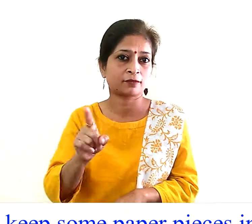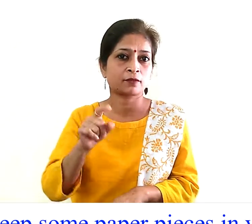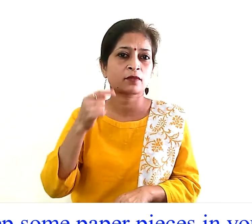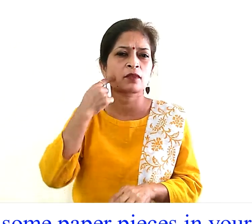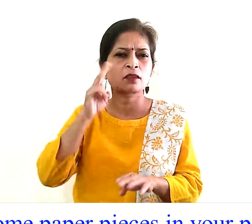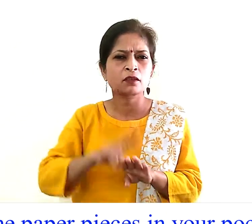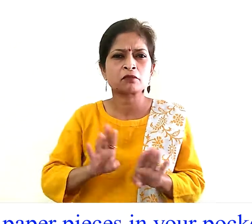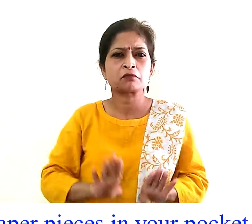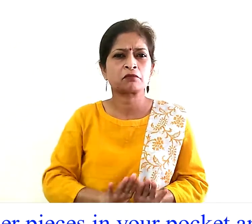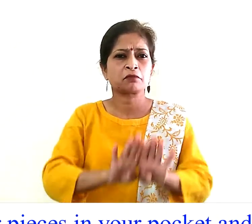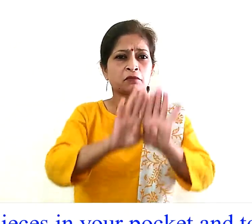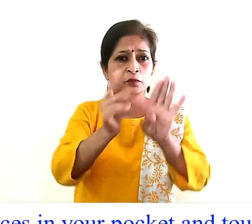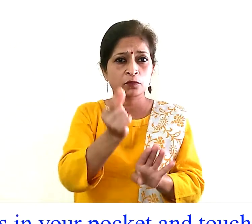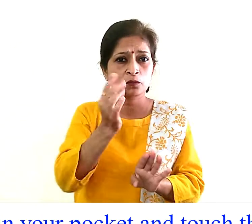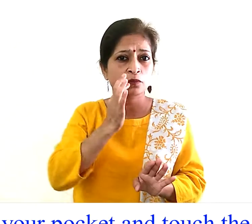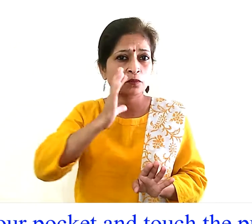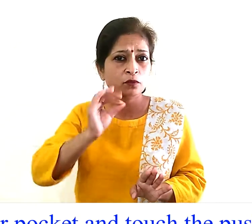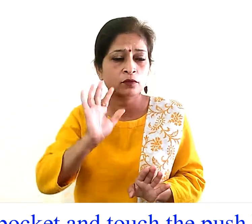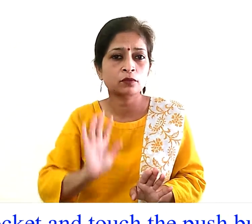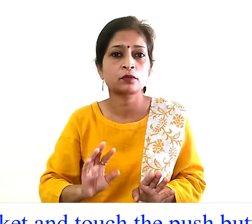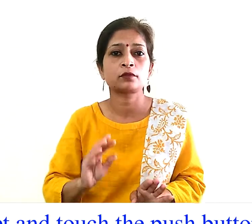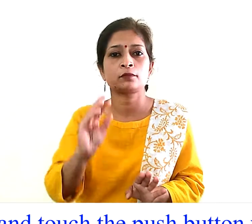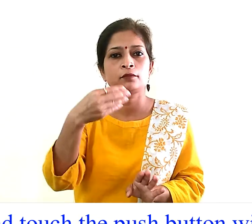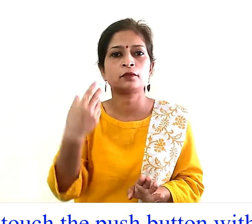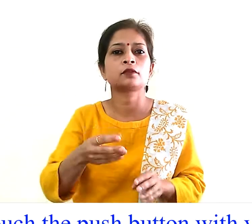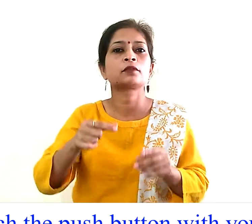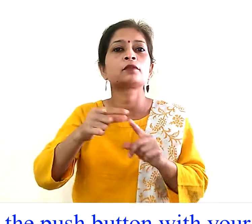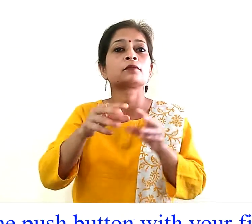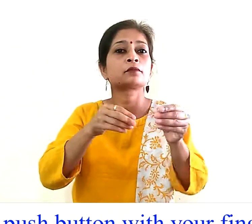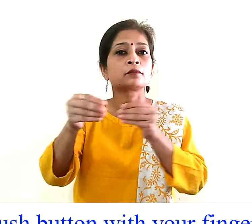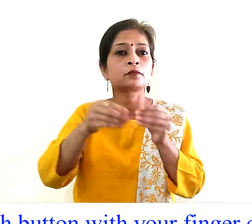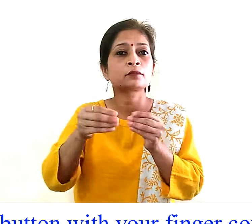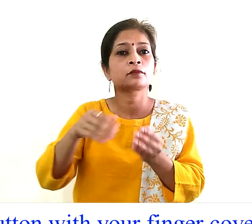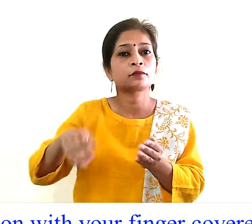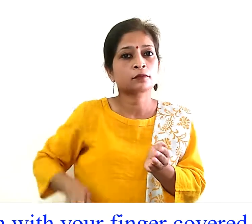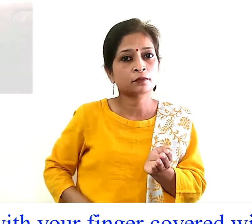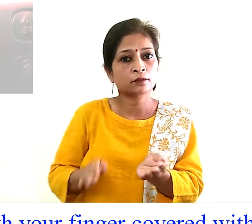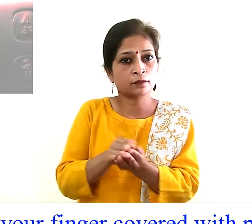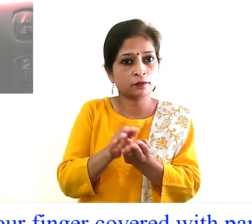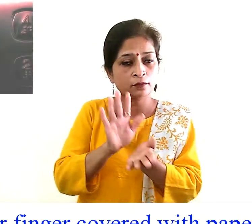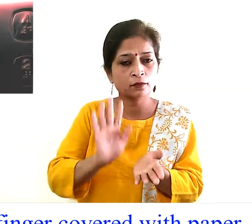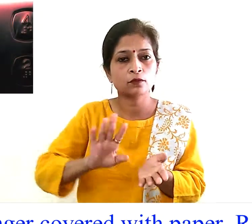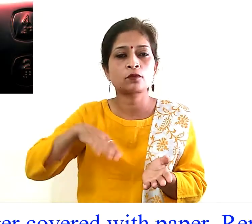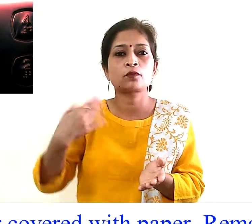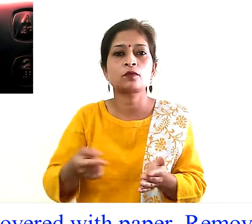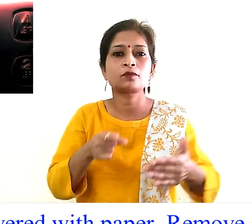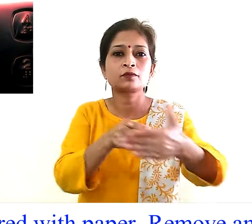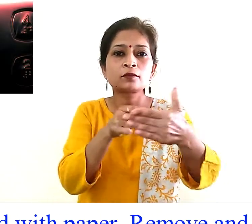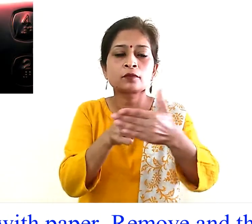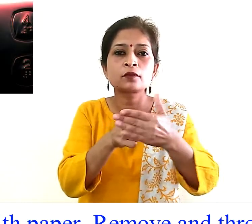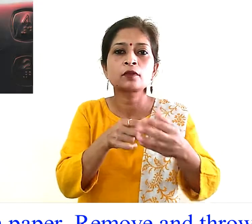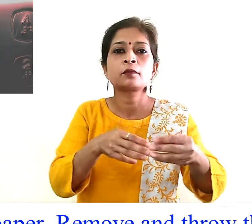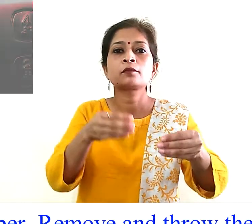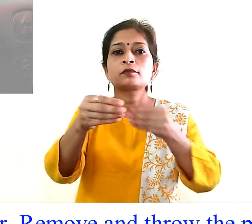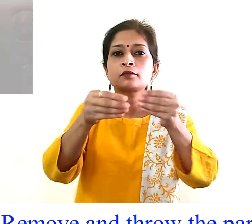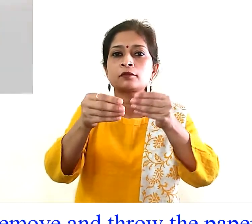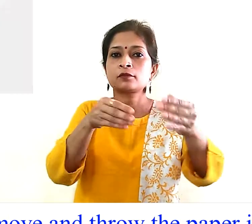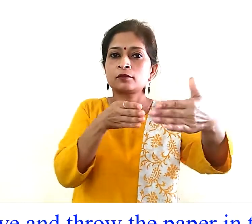it is required to use lift then keep some paper pieces in your pocket and touch the push button with your finger covered with paper